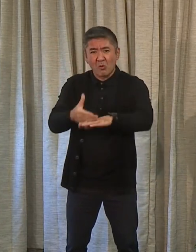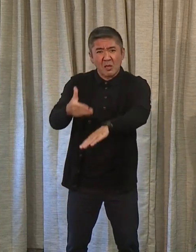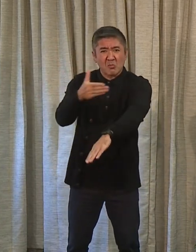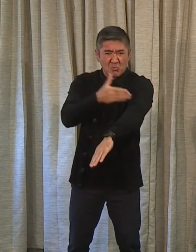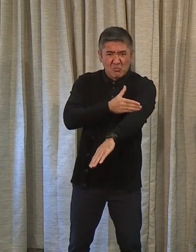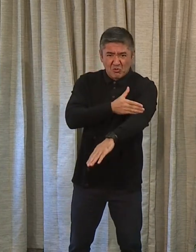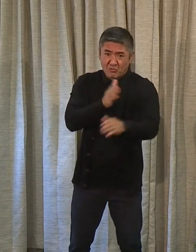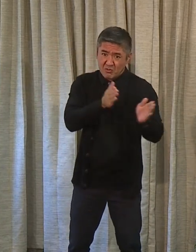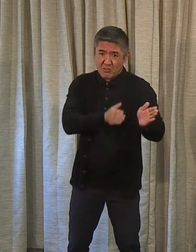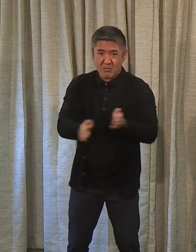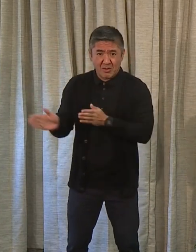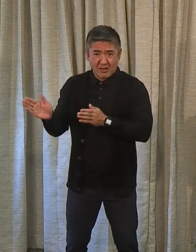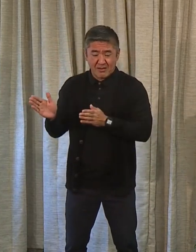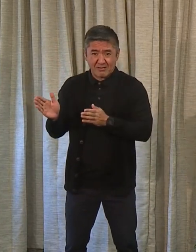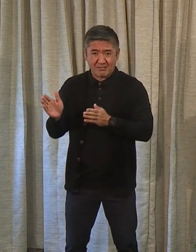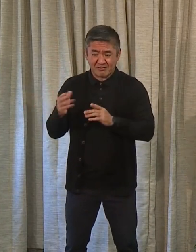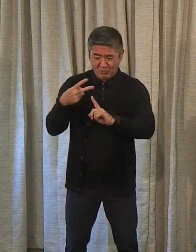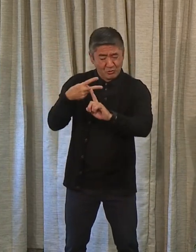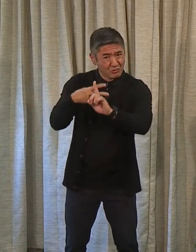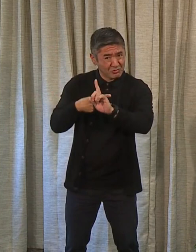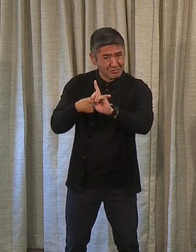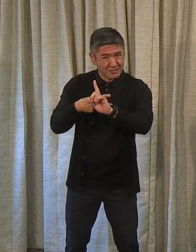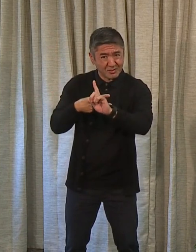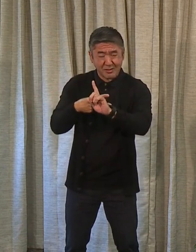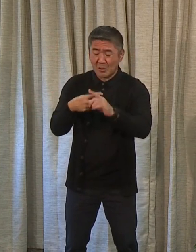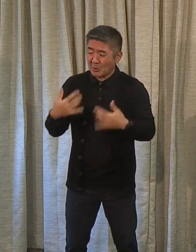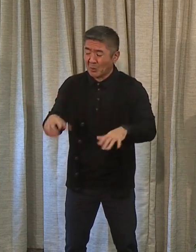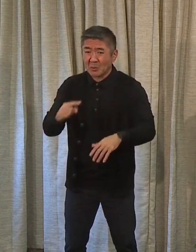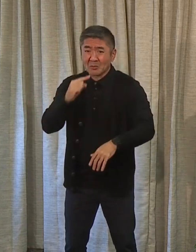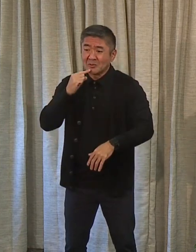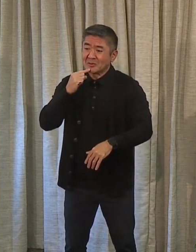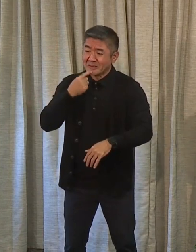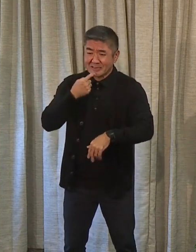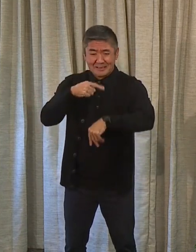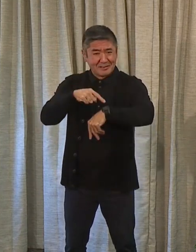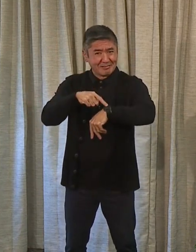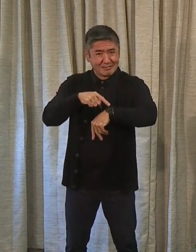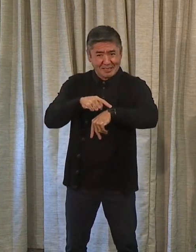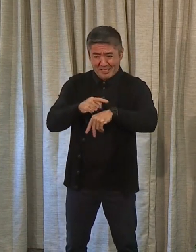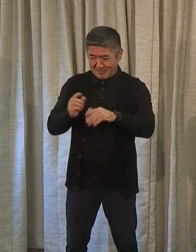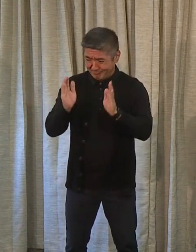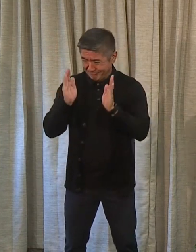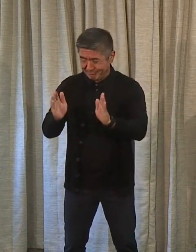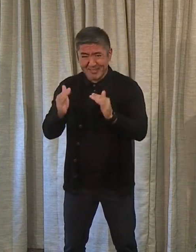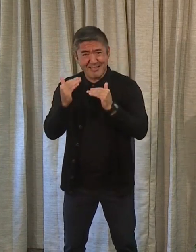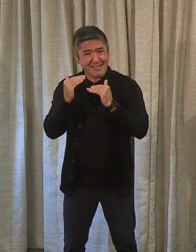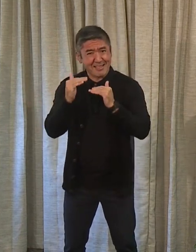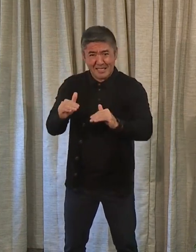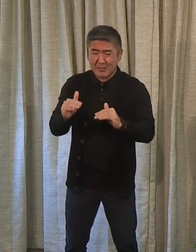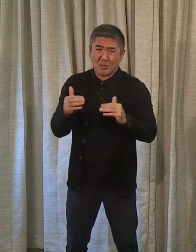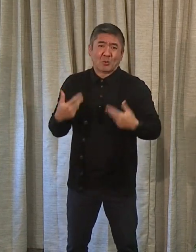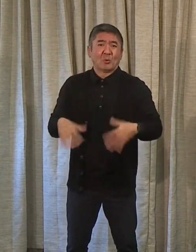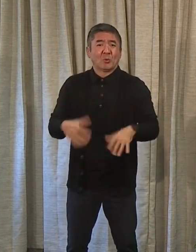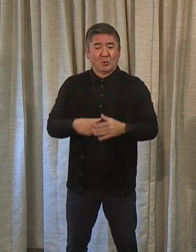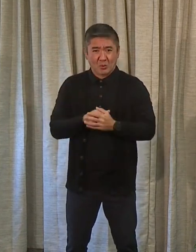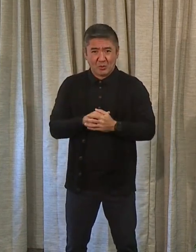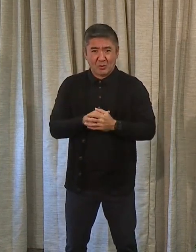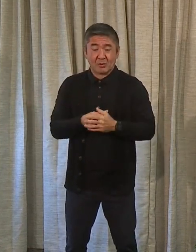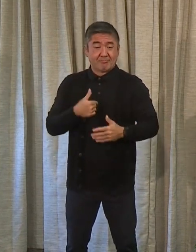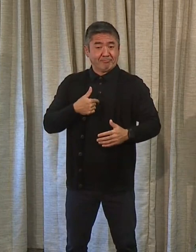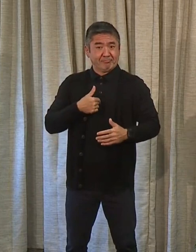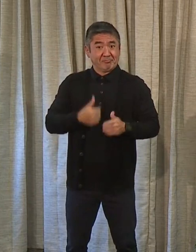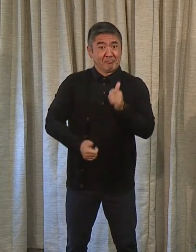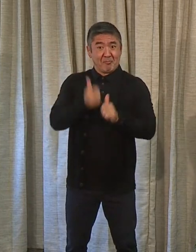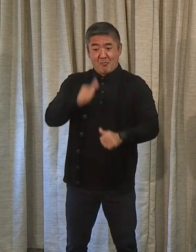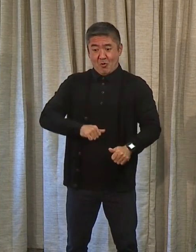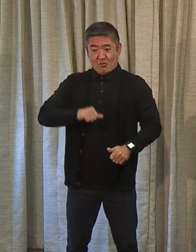So to say that it has been an incredibly intense period of time and body of work would be an understatement. But what I'm most proud